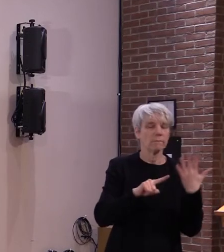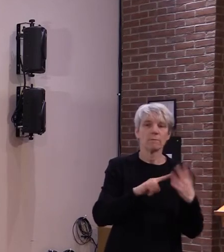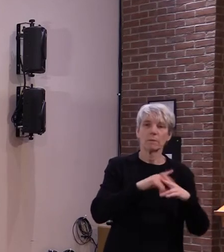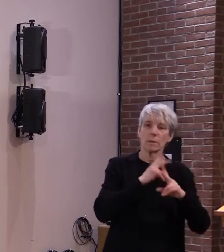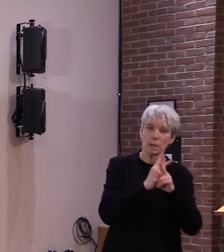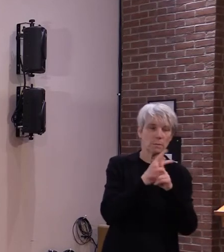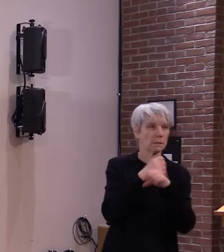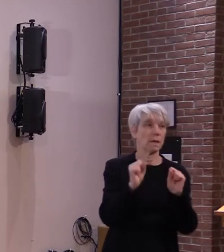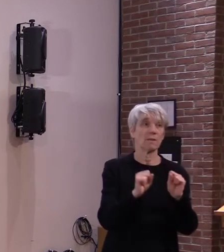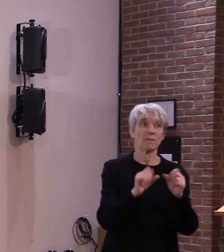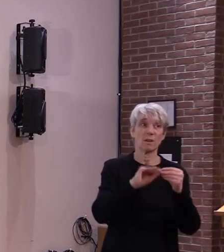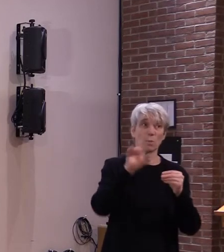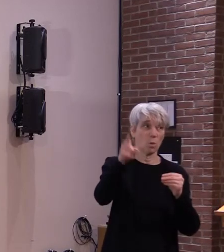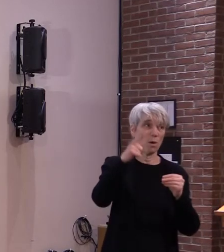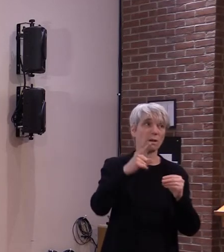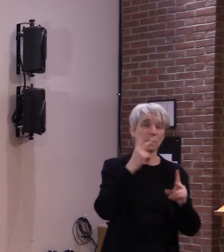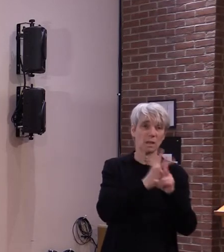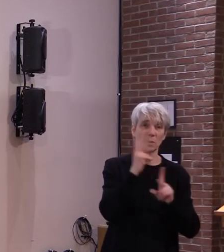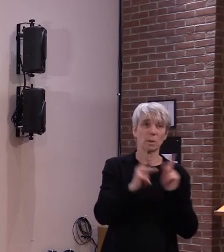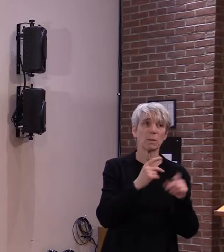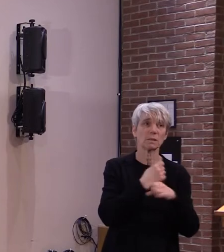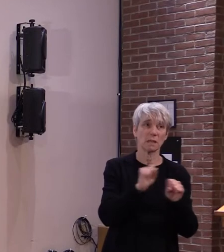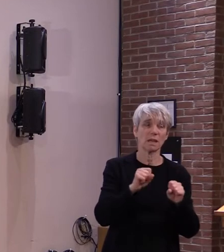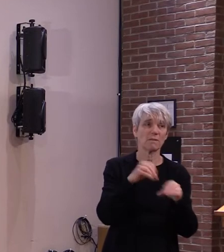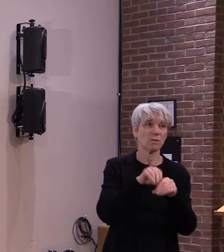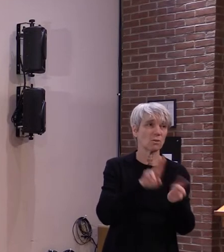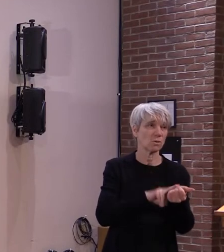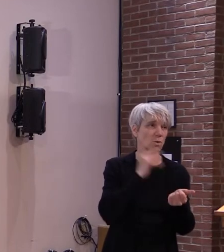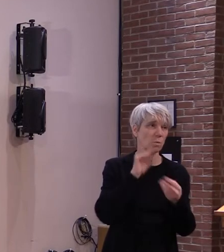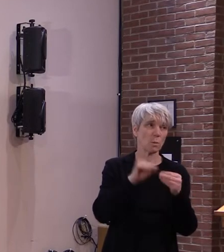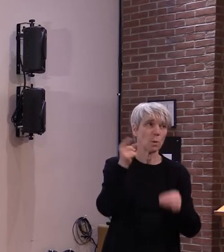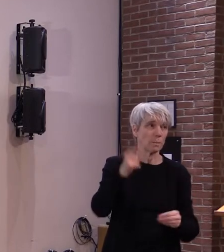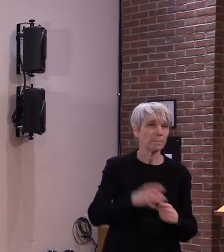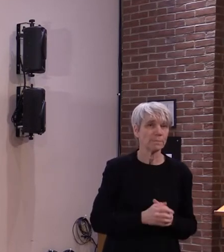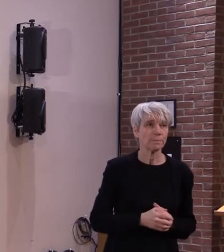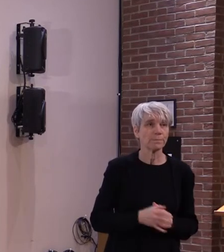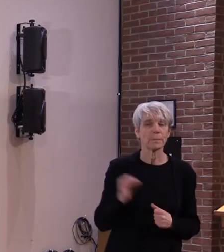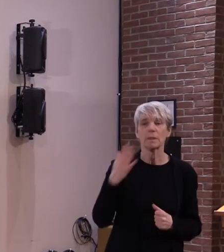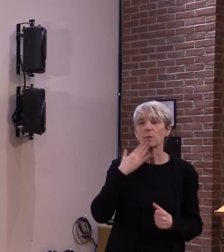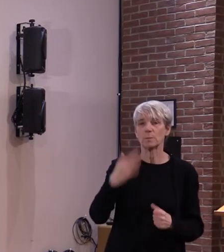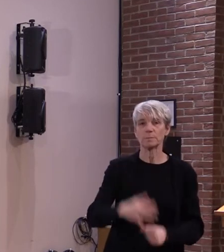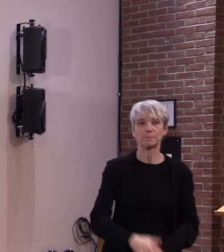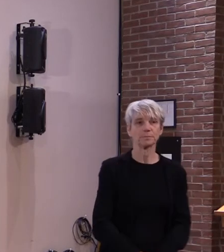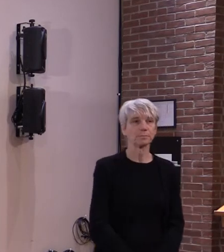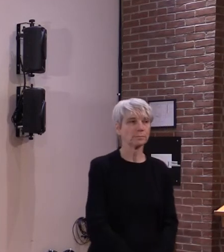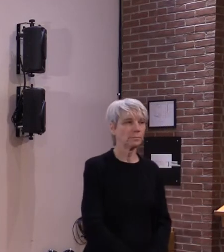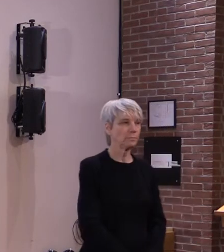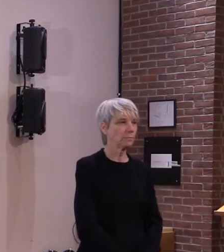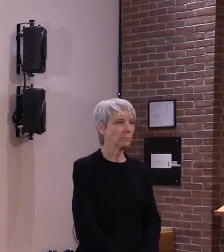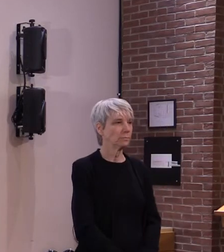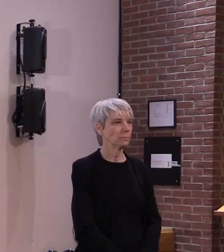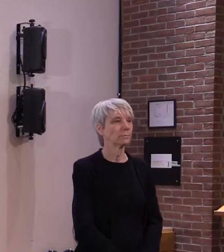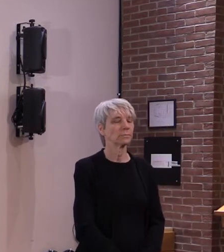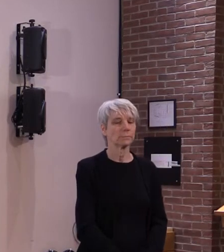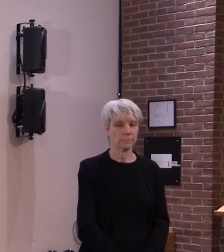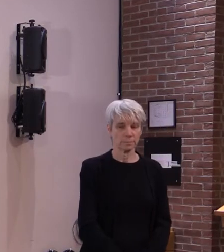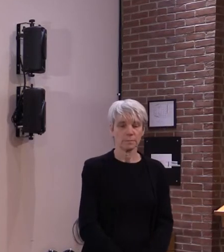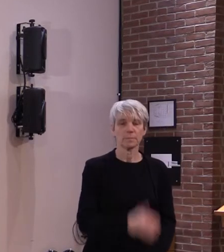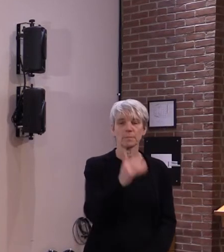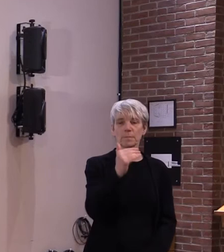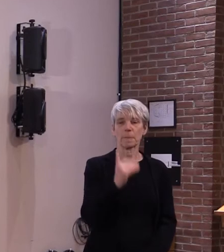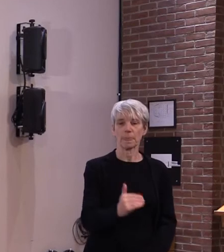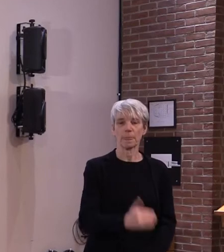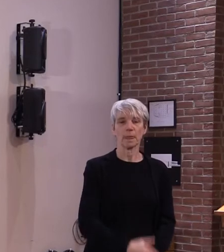thank you eric the times argus